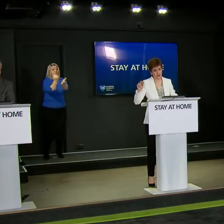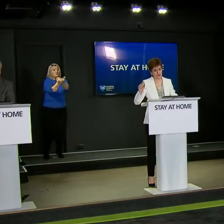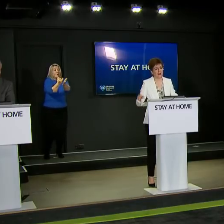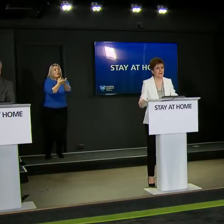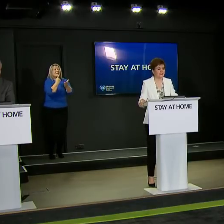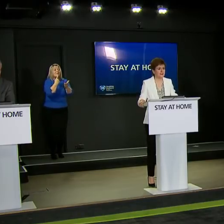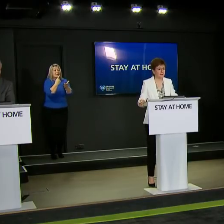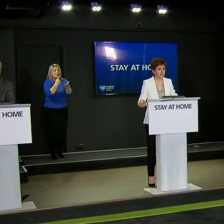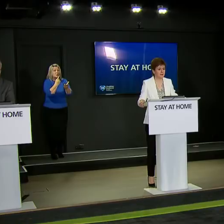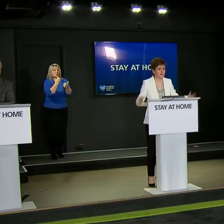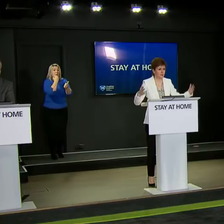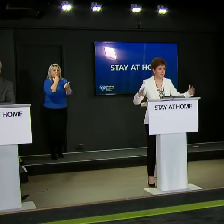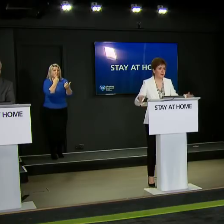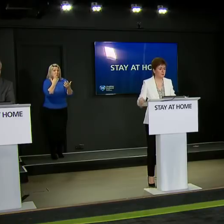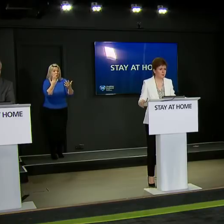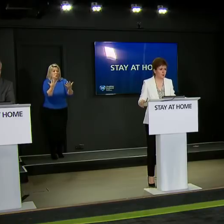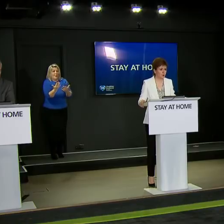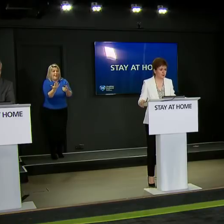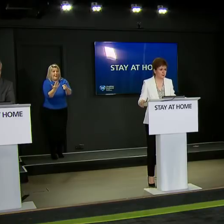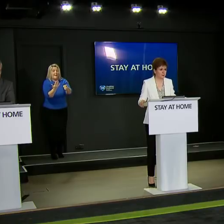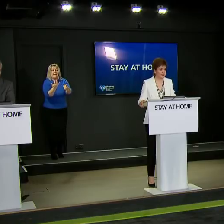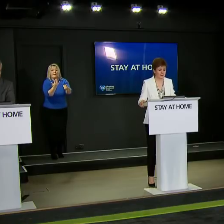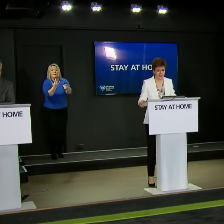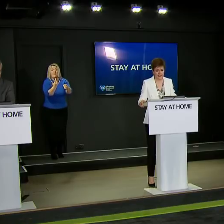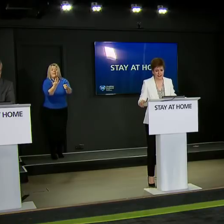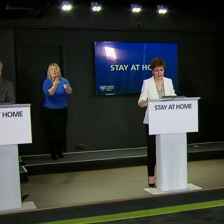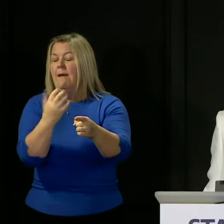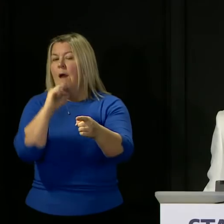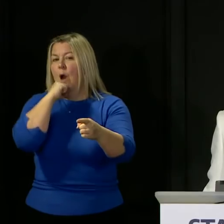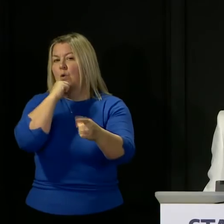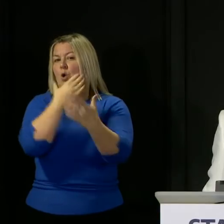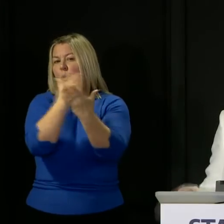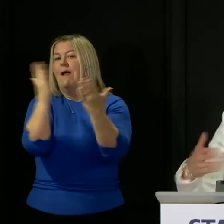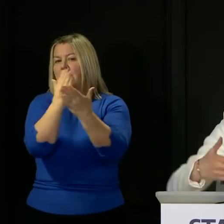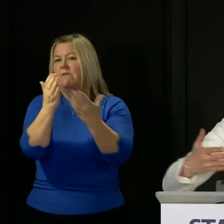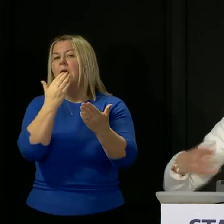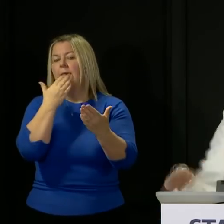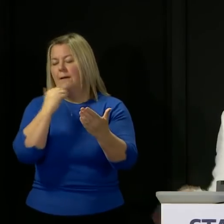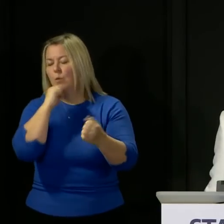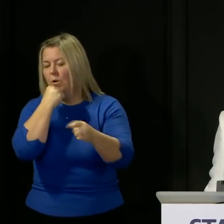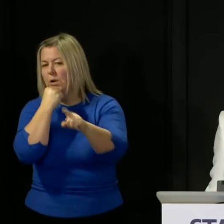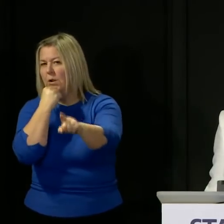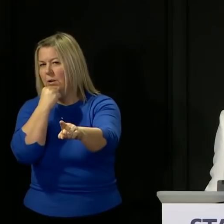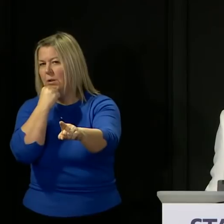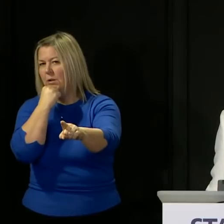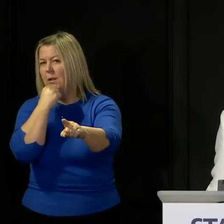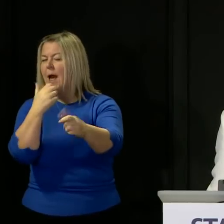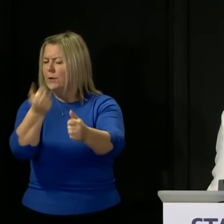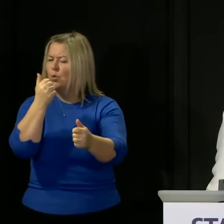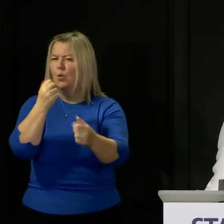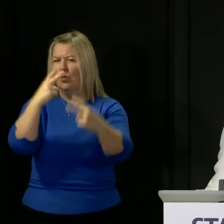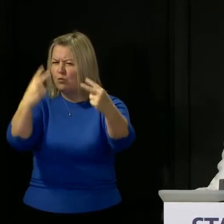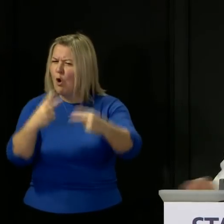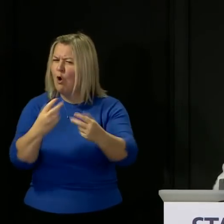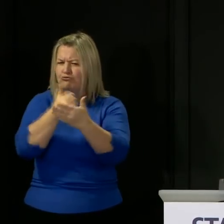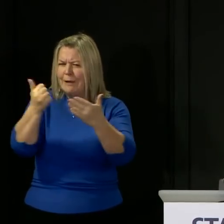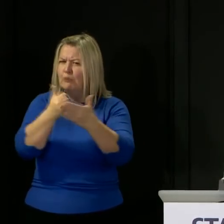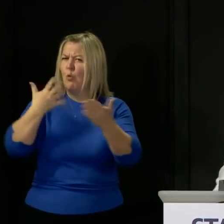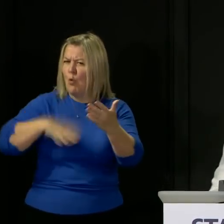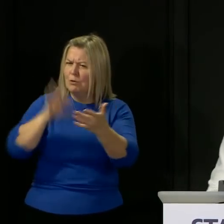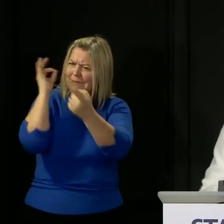we'll make sure that that is clarified because I know that many people who watch this briefing every day pay very close attention to those figures